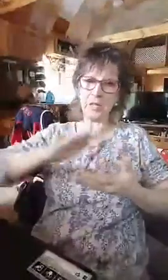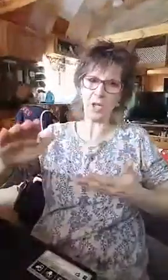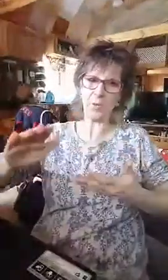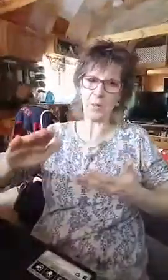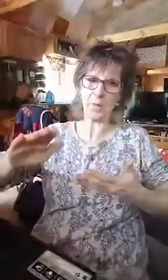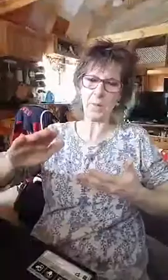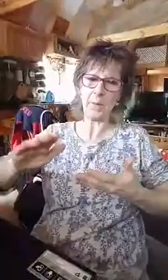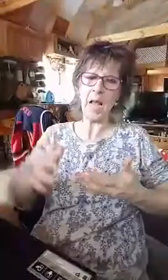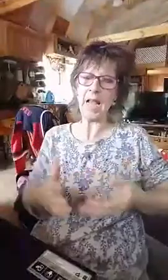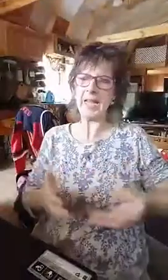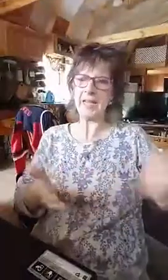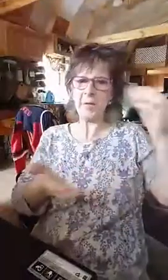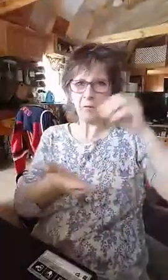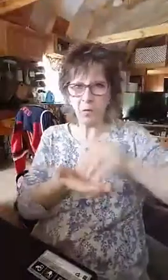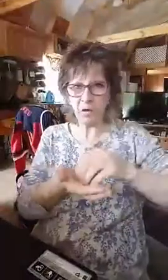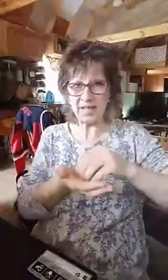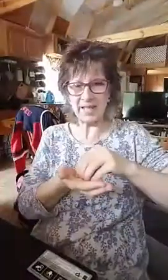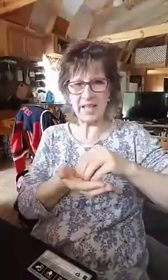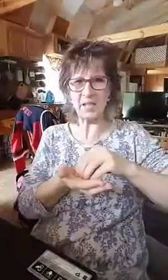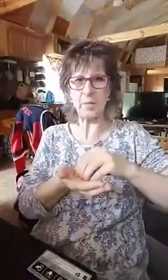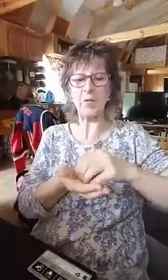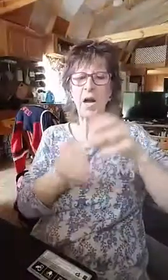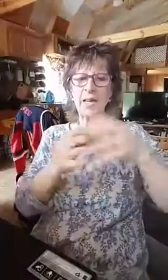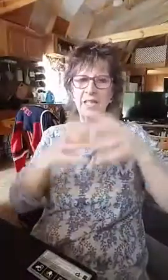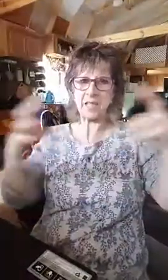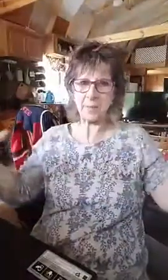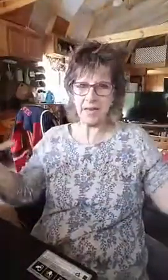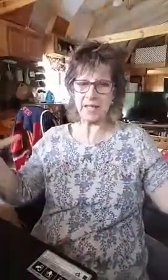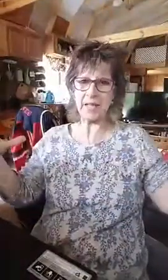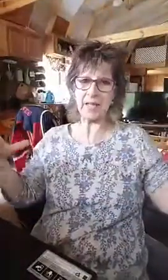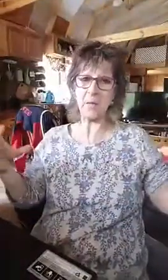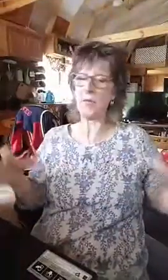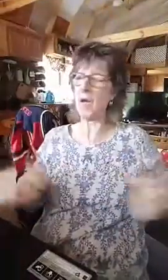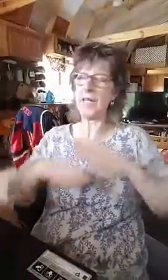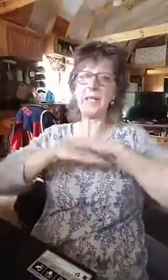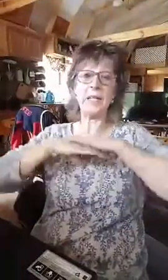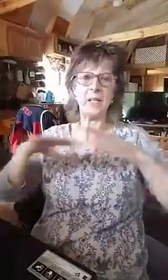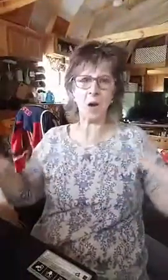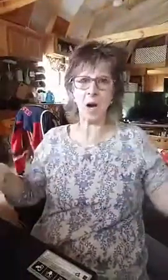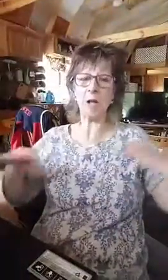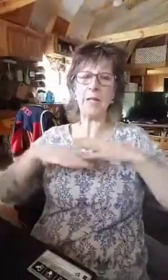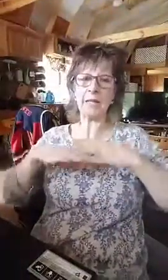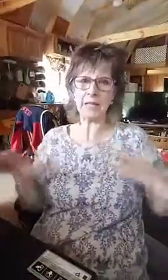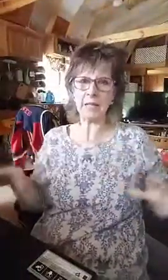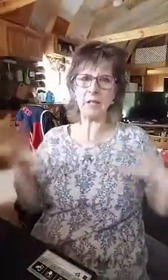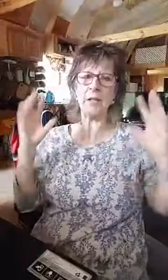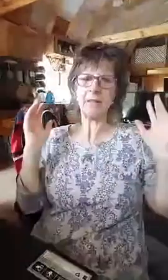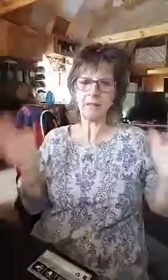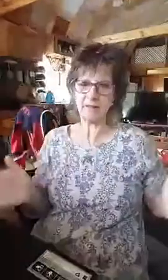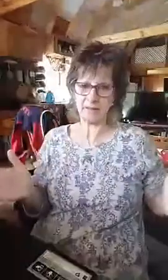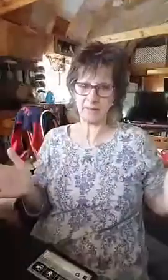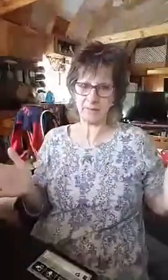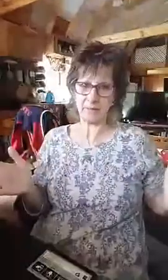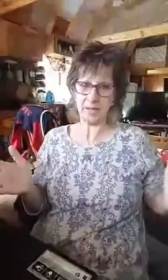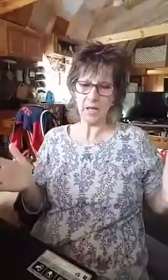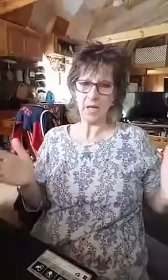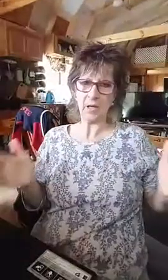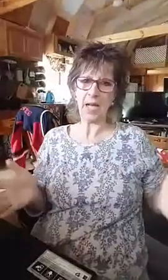judgment and enforce the kingdom of God, expand the kingdom of God. It is all a legal system. Okay.